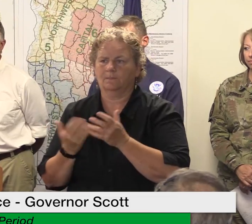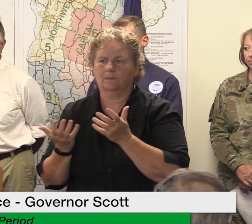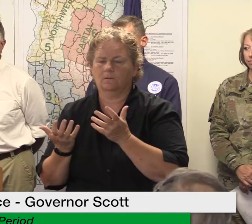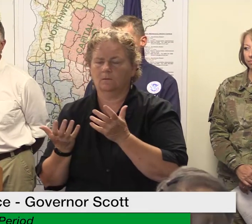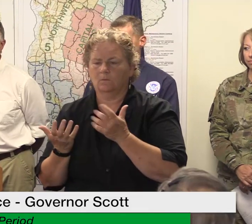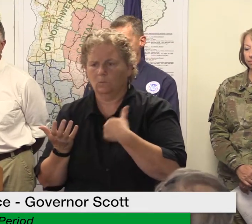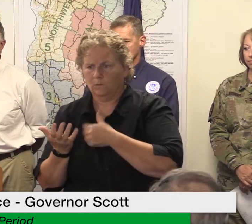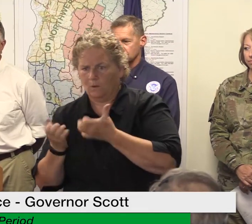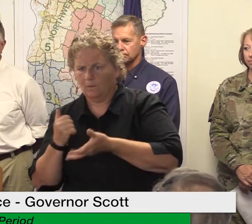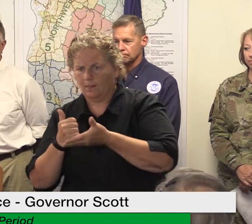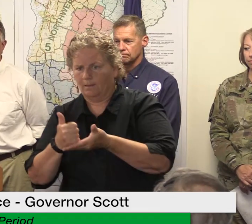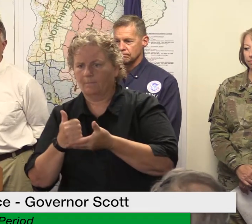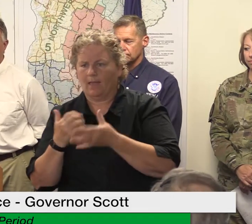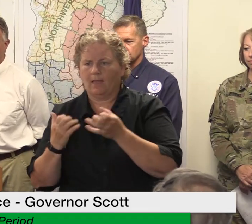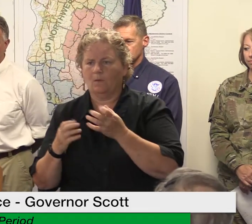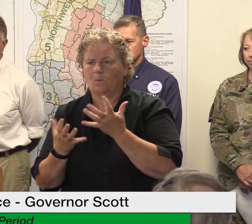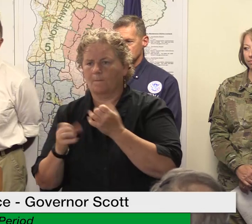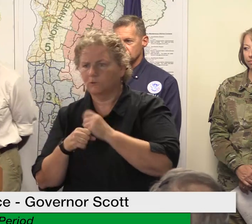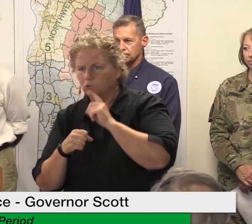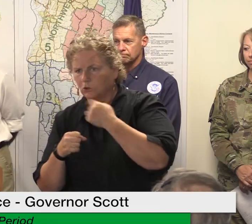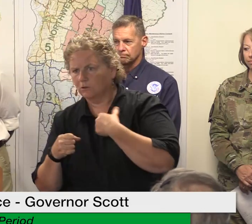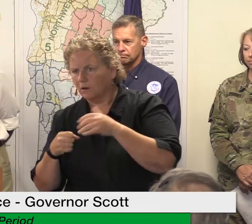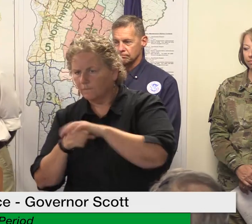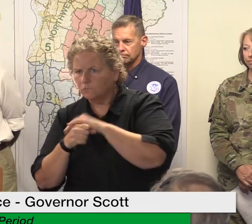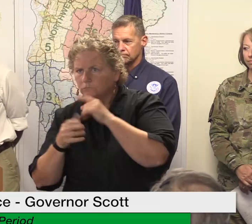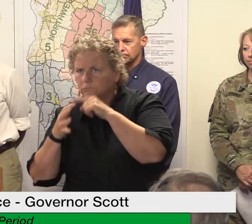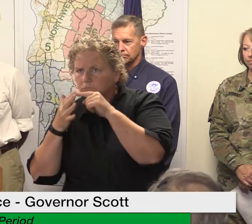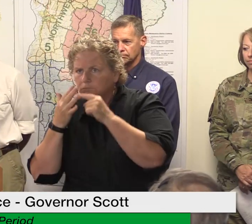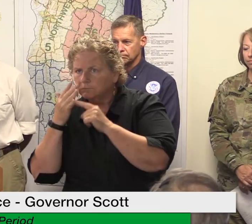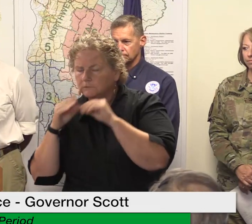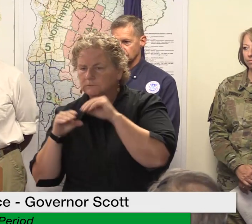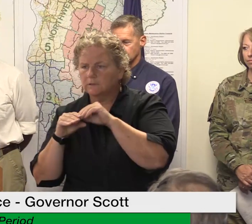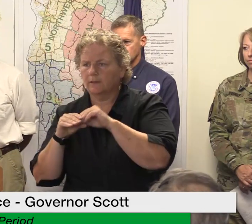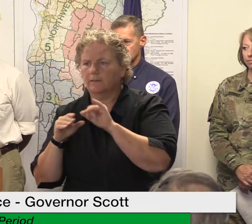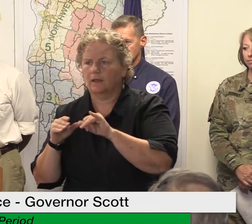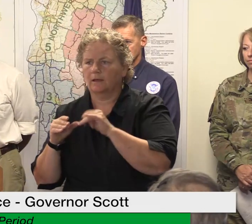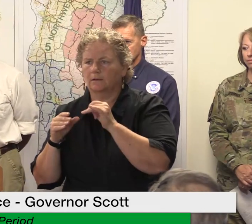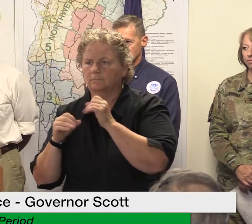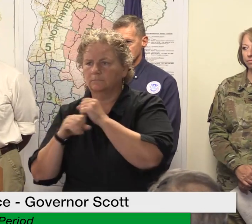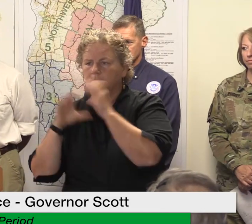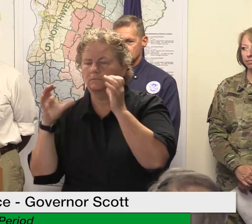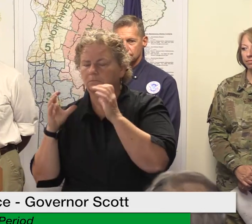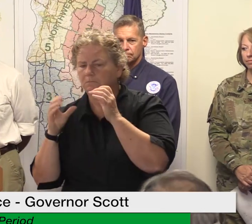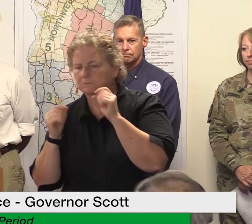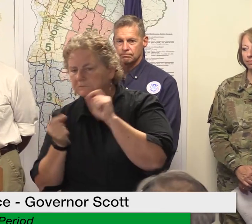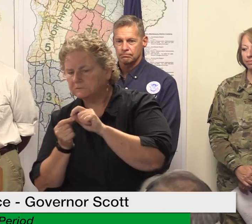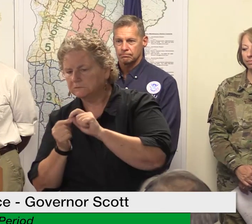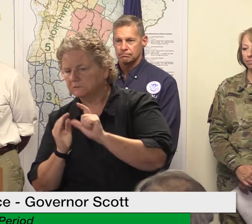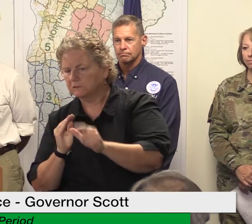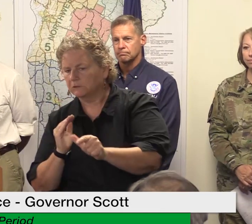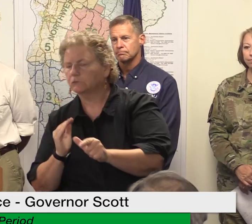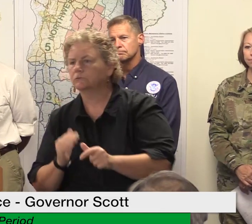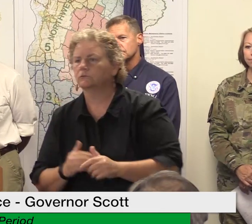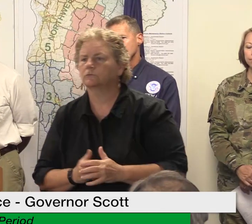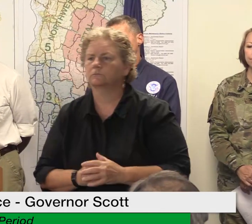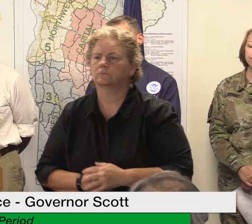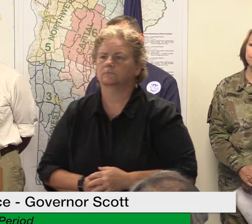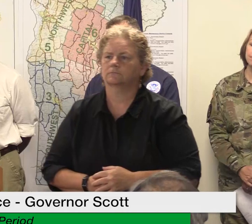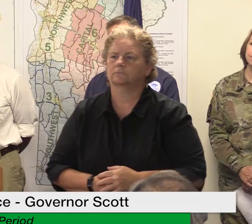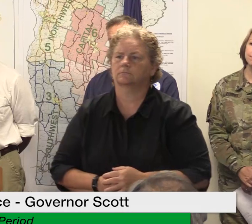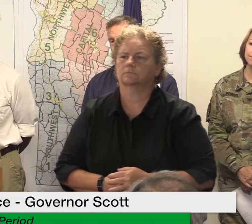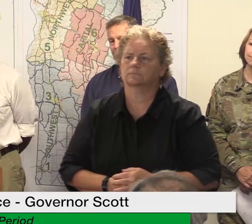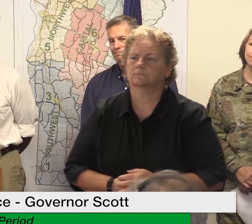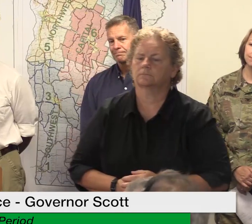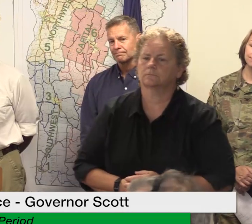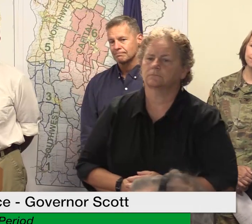details we'll share them we again want to make sure that this is efficient that it's equitable and that it's transparent secretary similarly